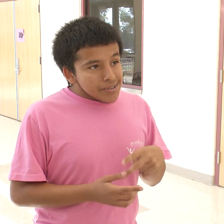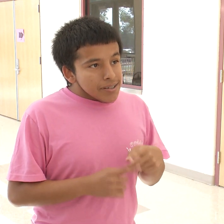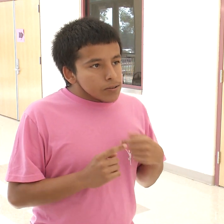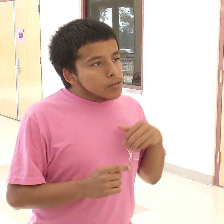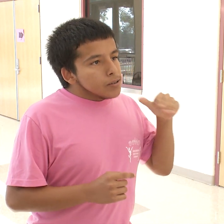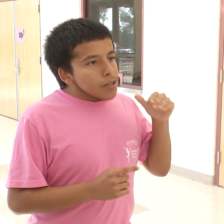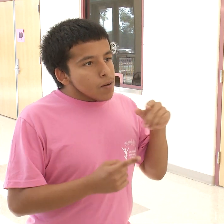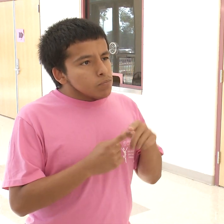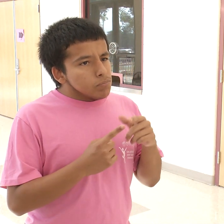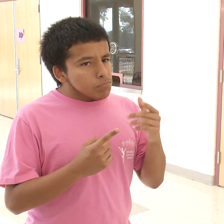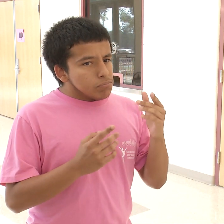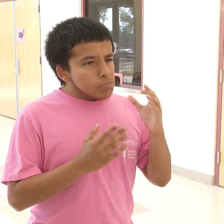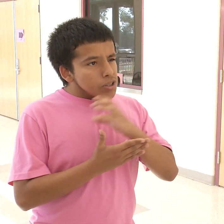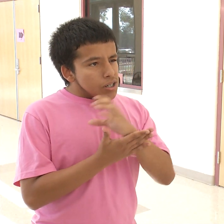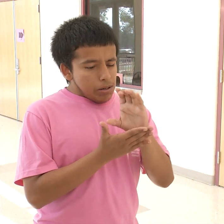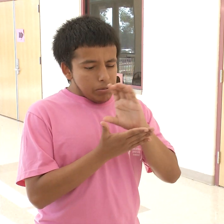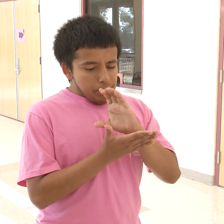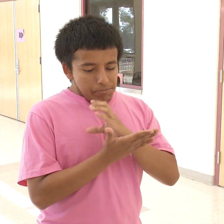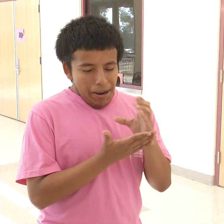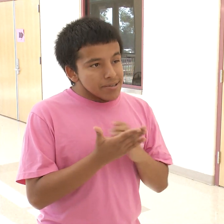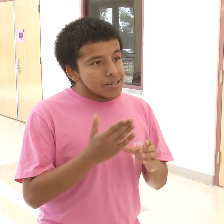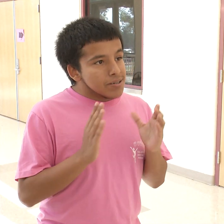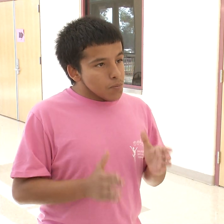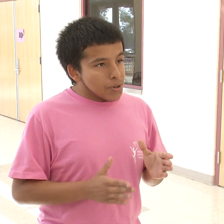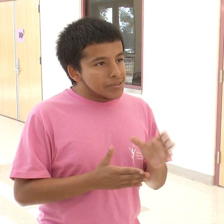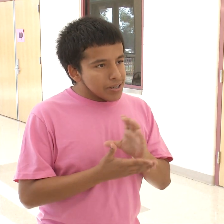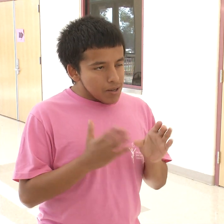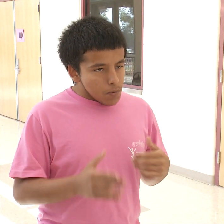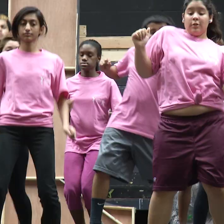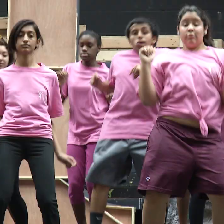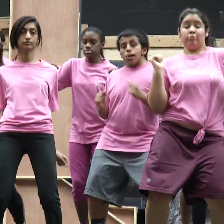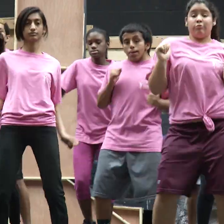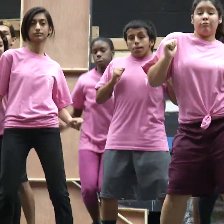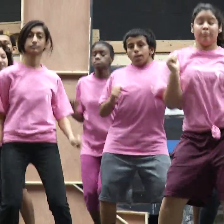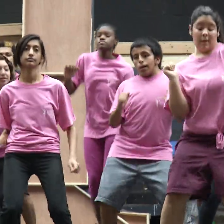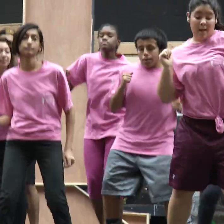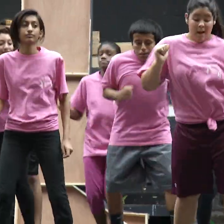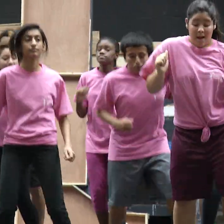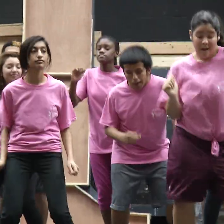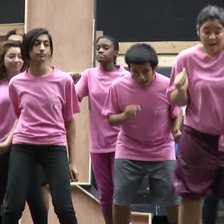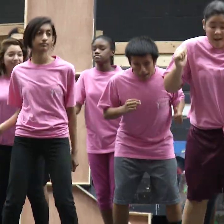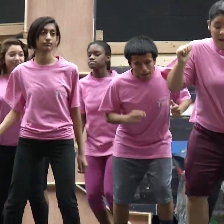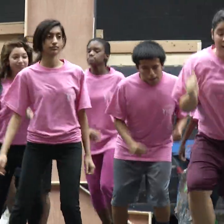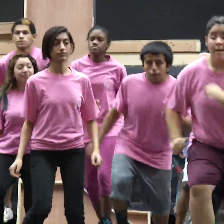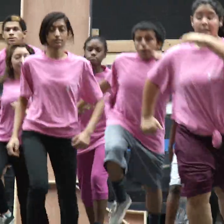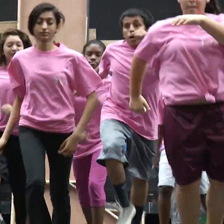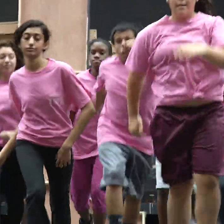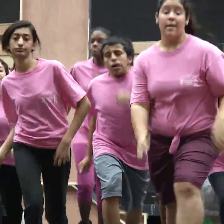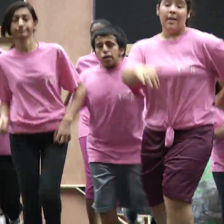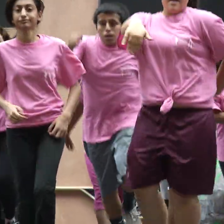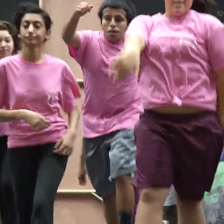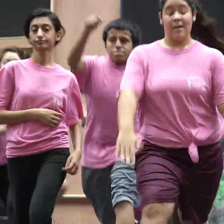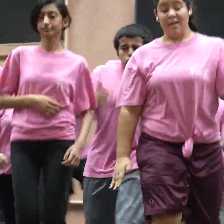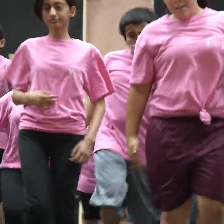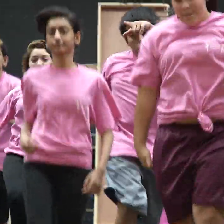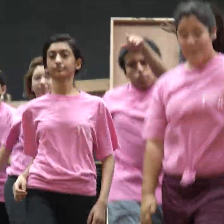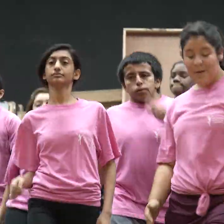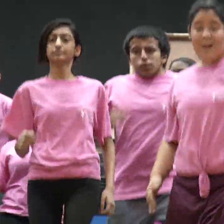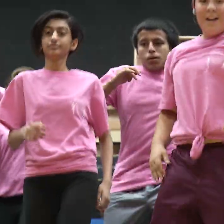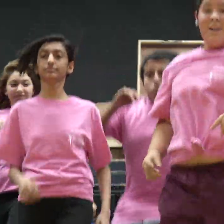we do the dances. They remind us, the choreographers. Justin, along with the rest of the students, learn about ten different dances